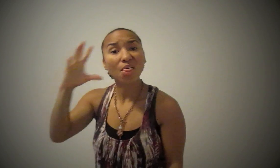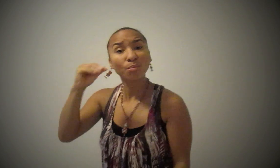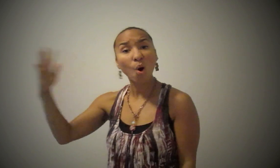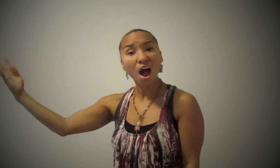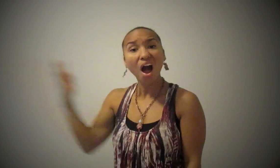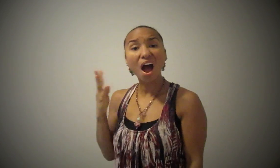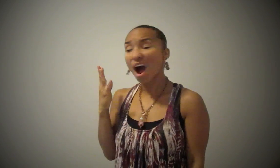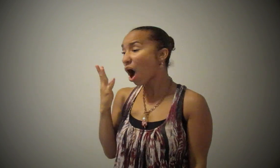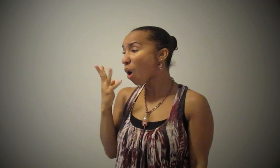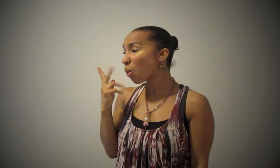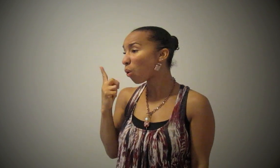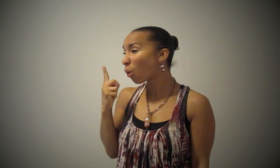me maybe